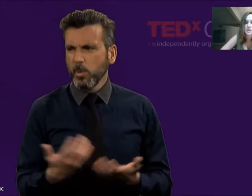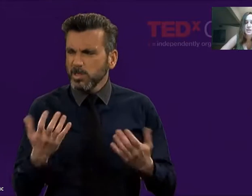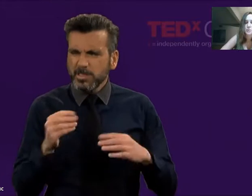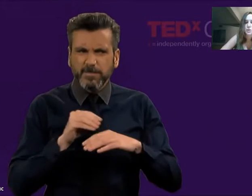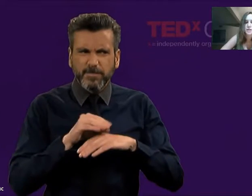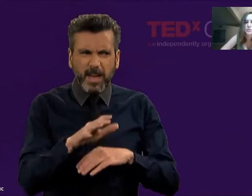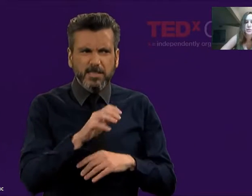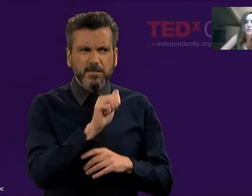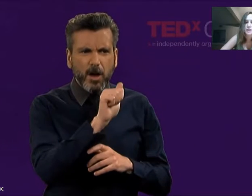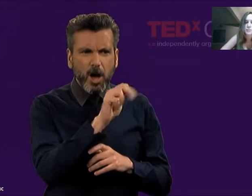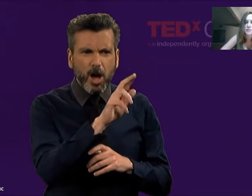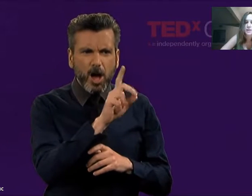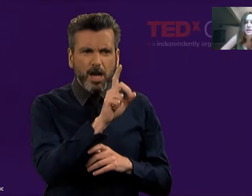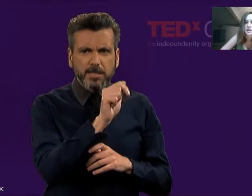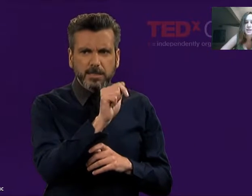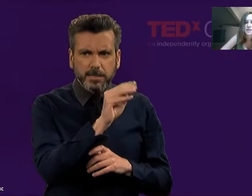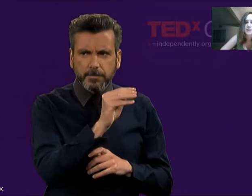more supreme than ASL.